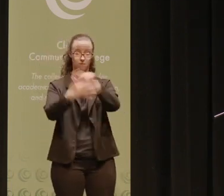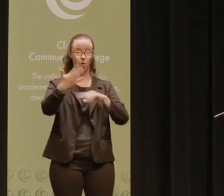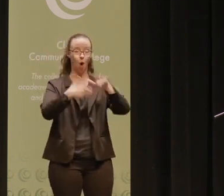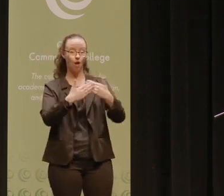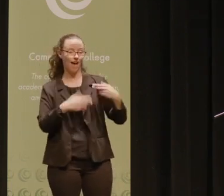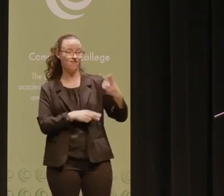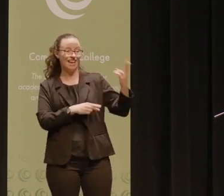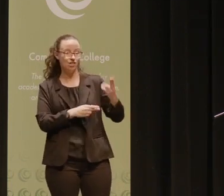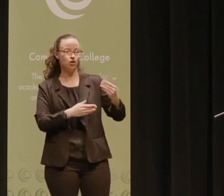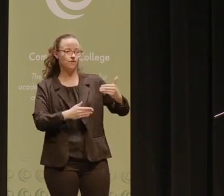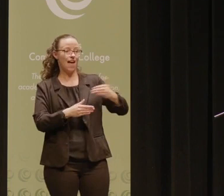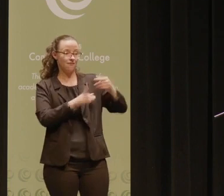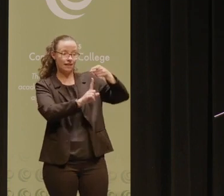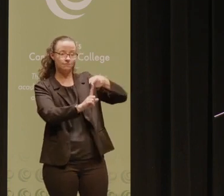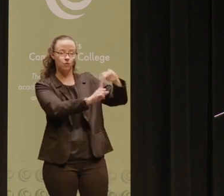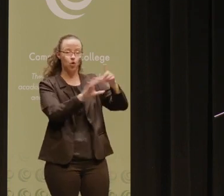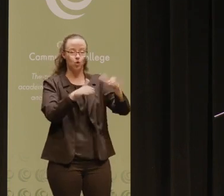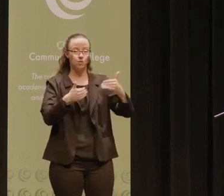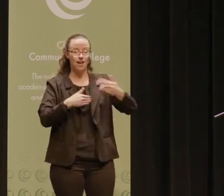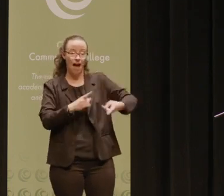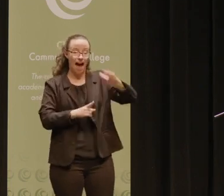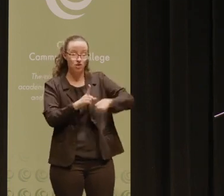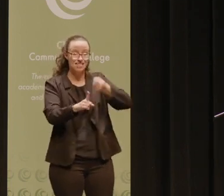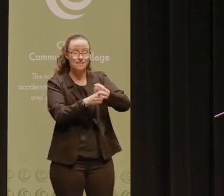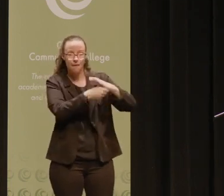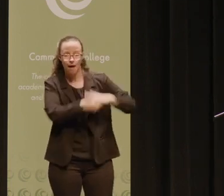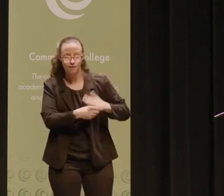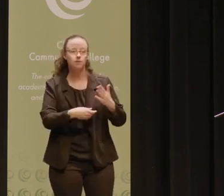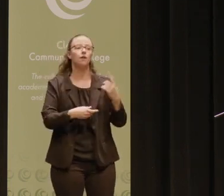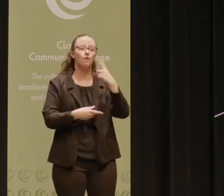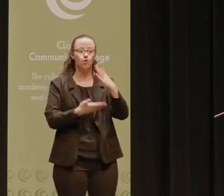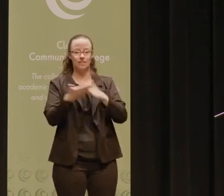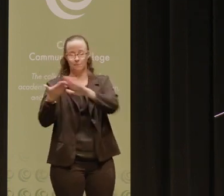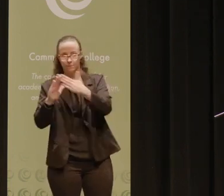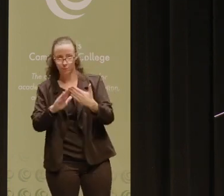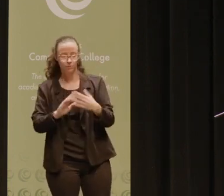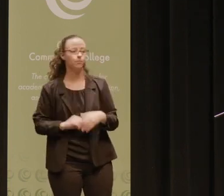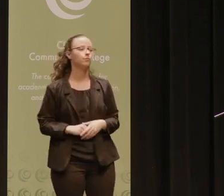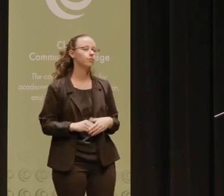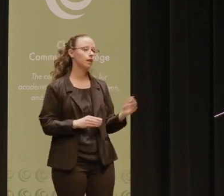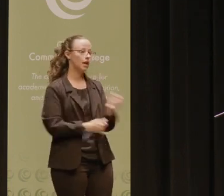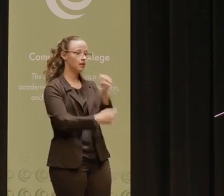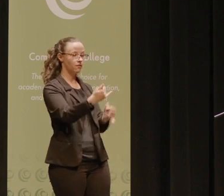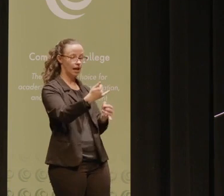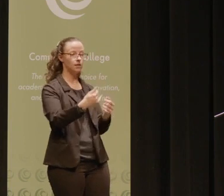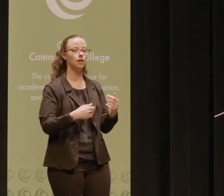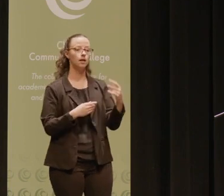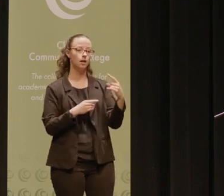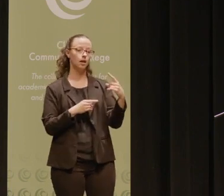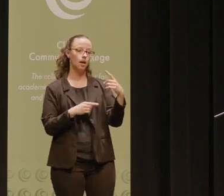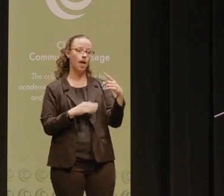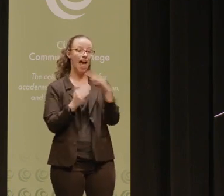of disproportionate impact when it comes to serving priority students and communities. And then finally, equity-minded